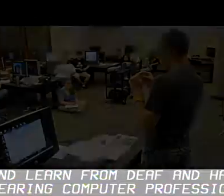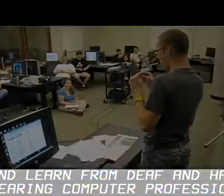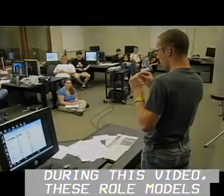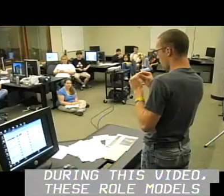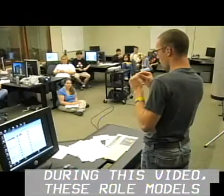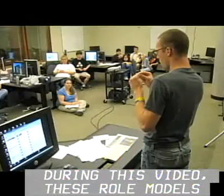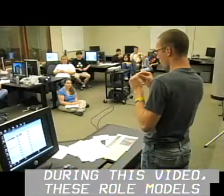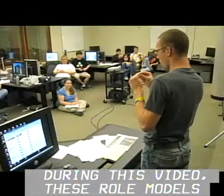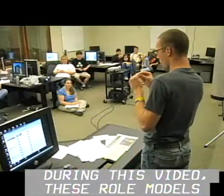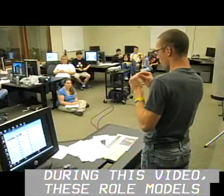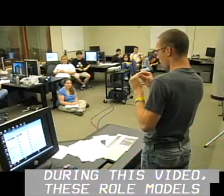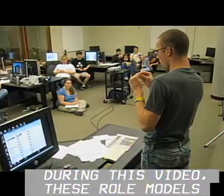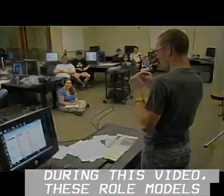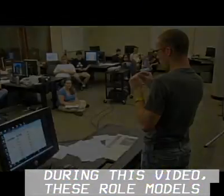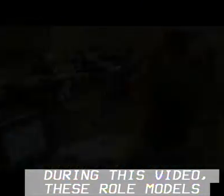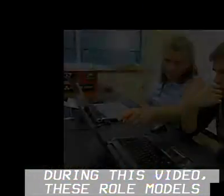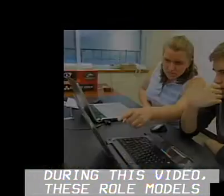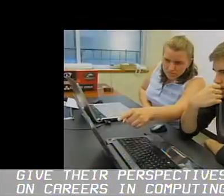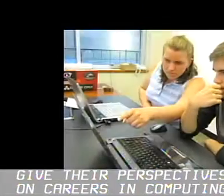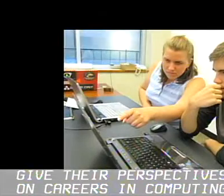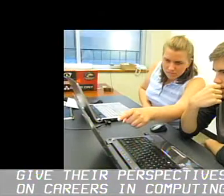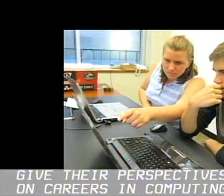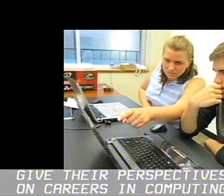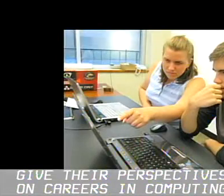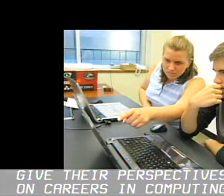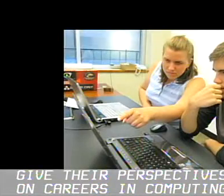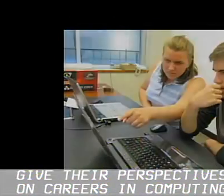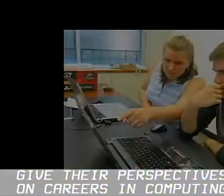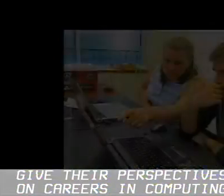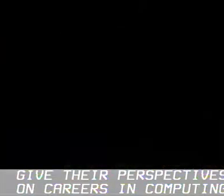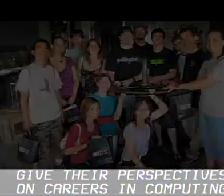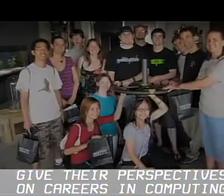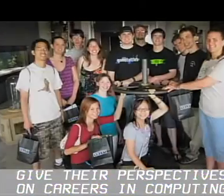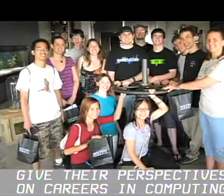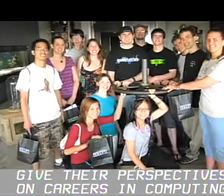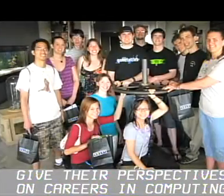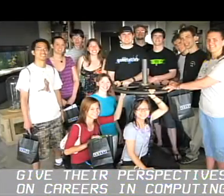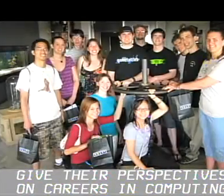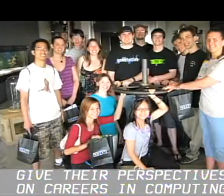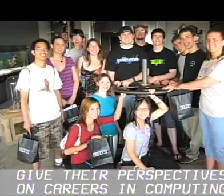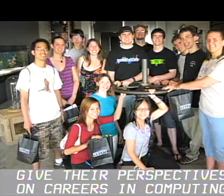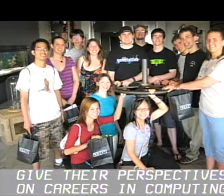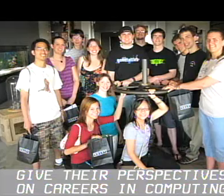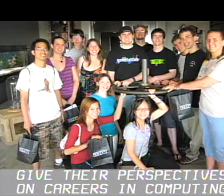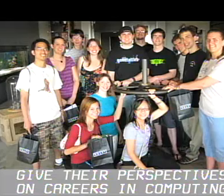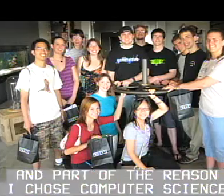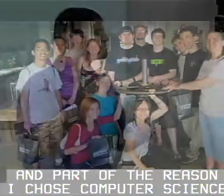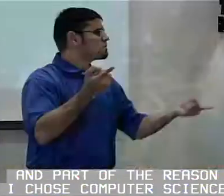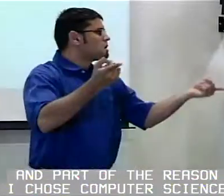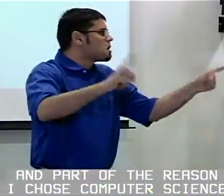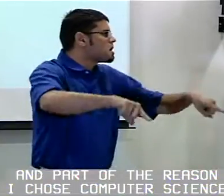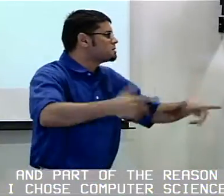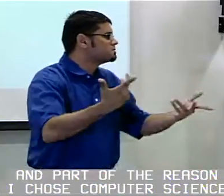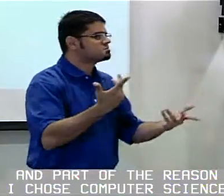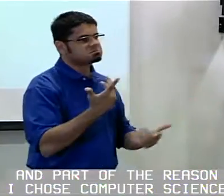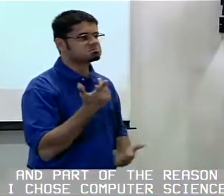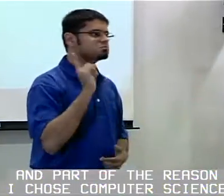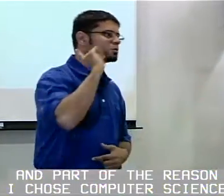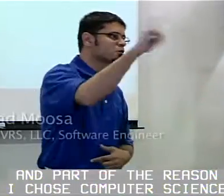During this video, these role models give their perspectives on careers in computing. Part of the reason I chose computer science